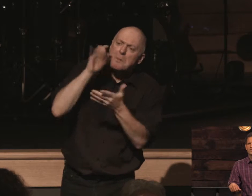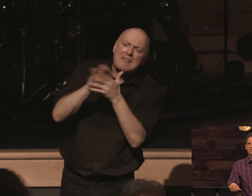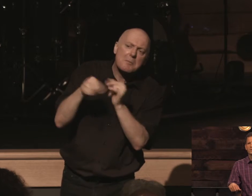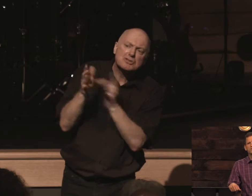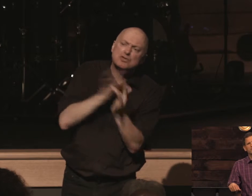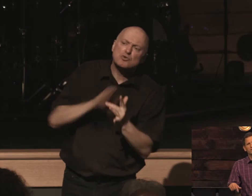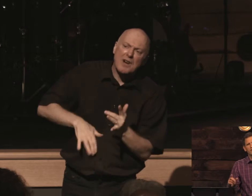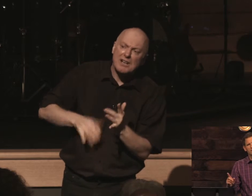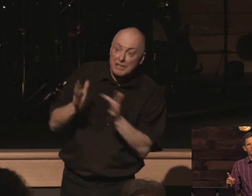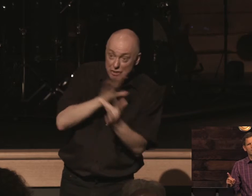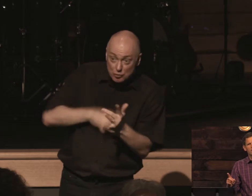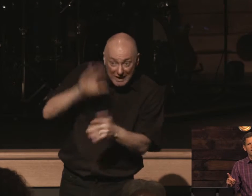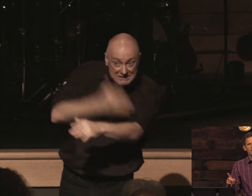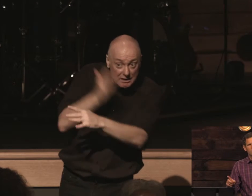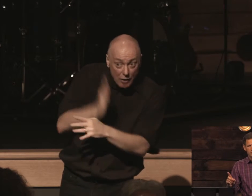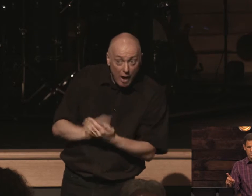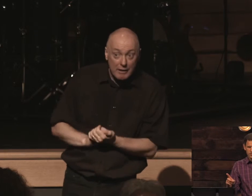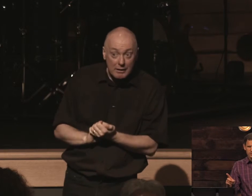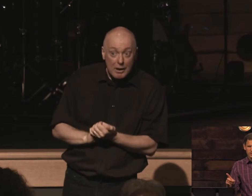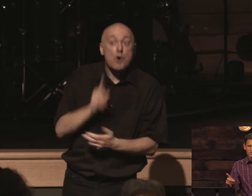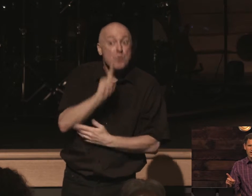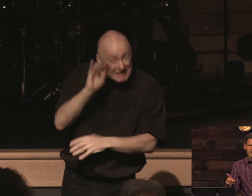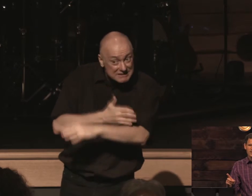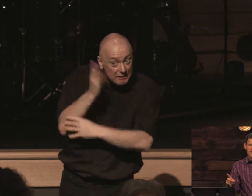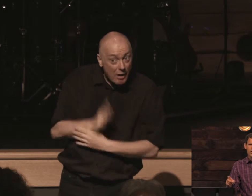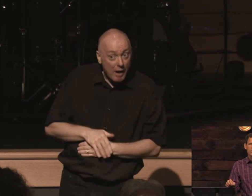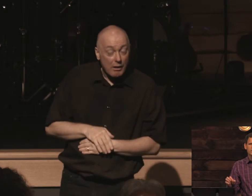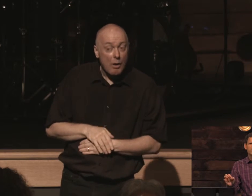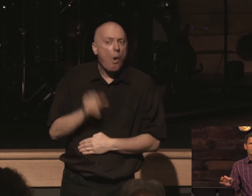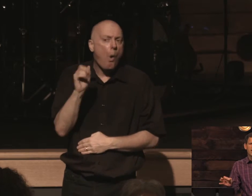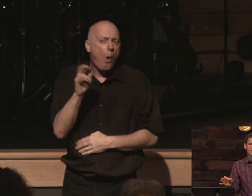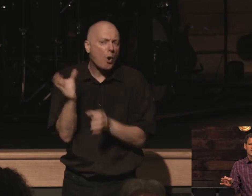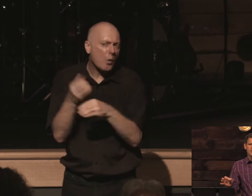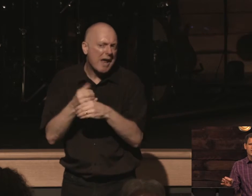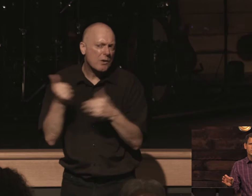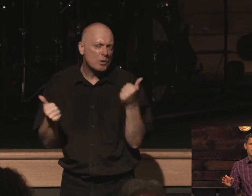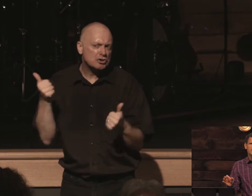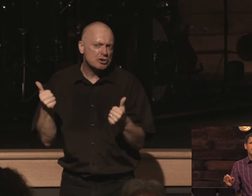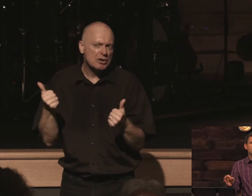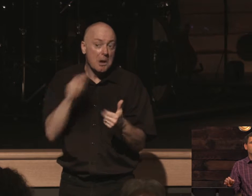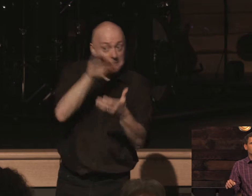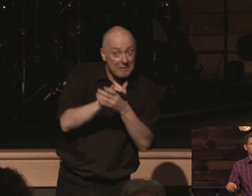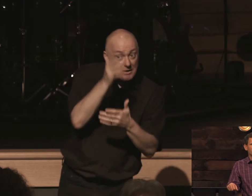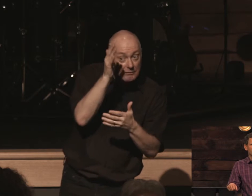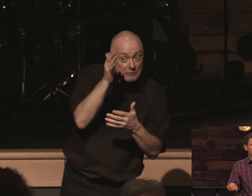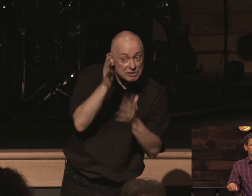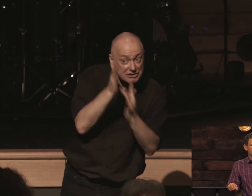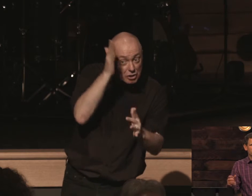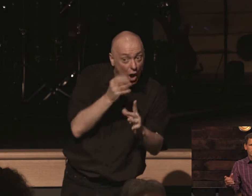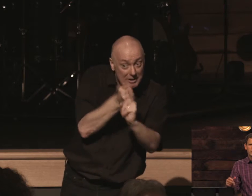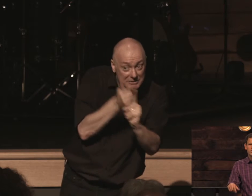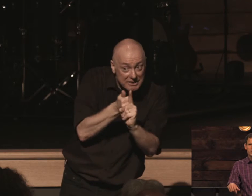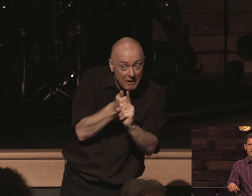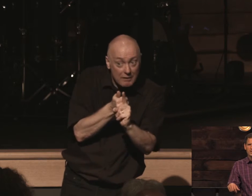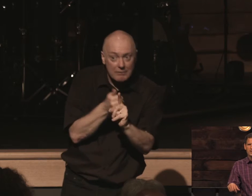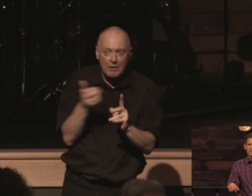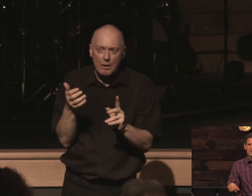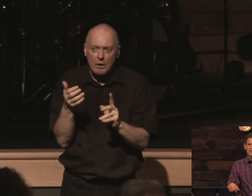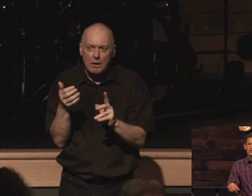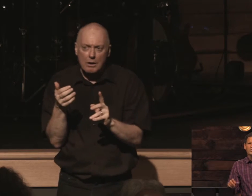was jesus christ the son of god was he really the son of god or was he created do you believe that he is god himself what's your view on the trinity do you